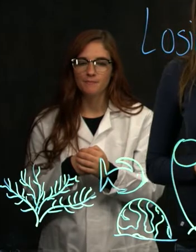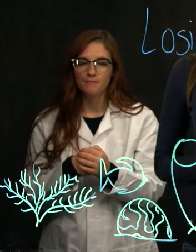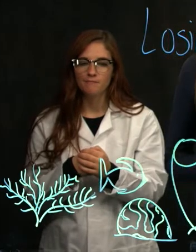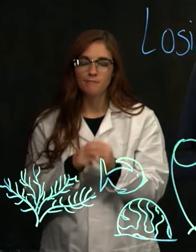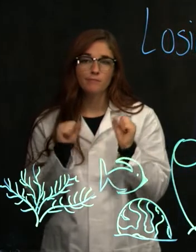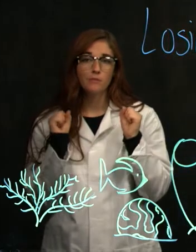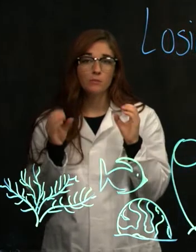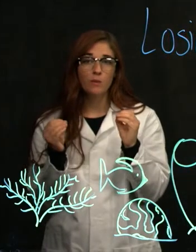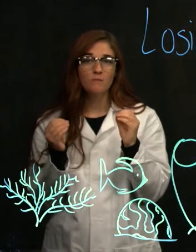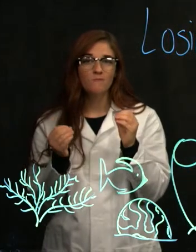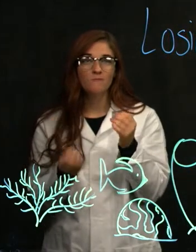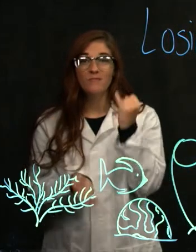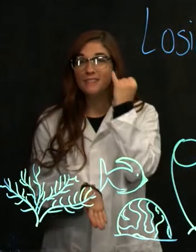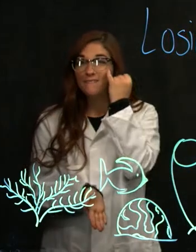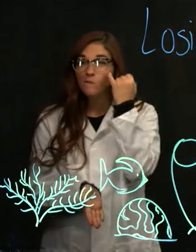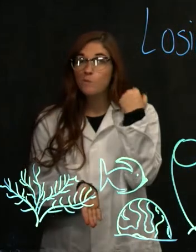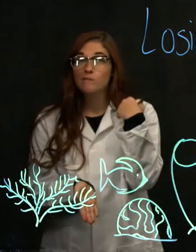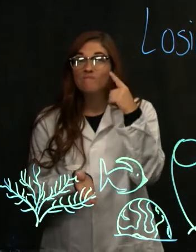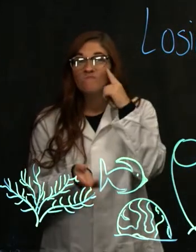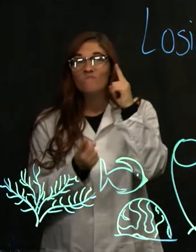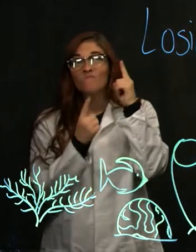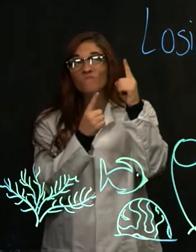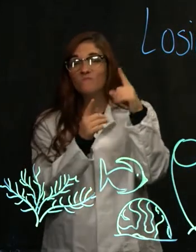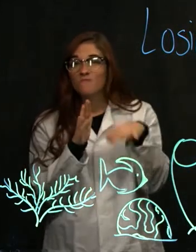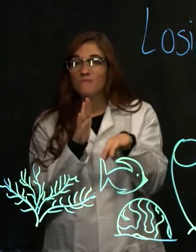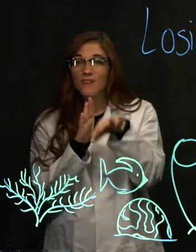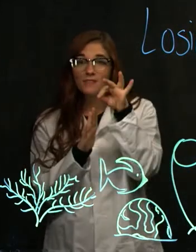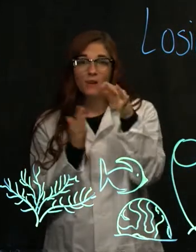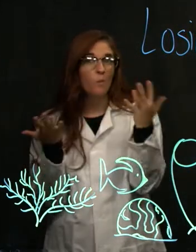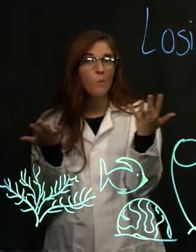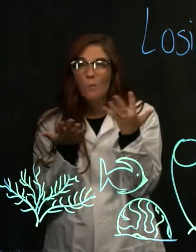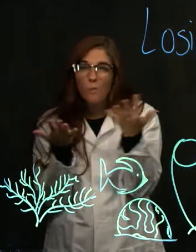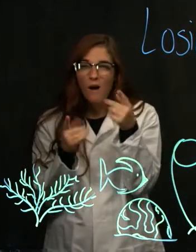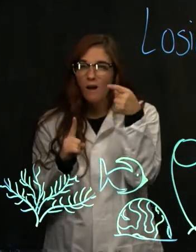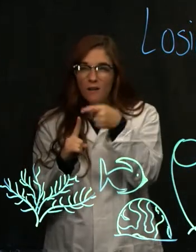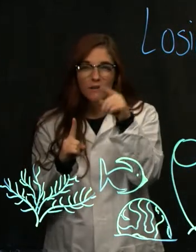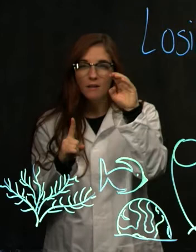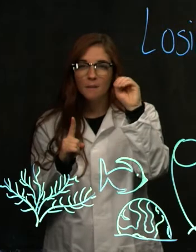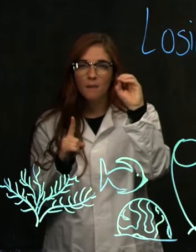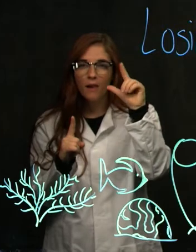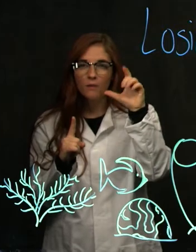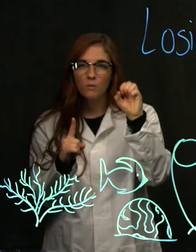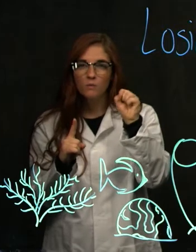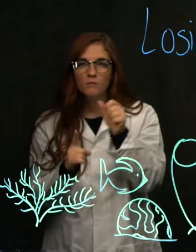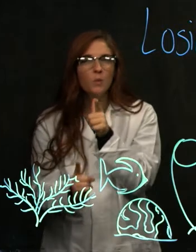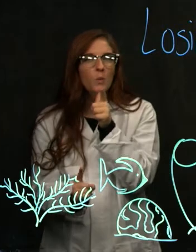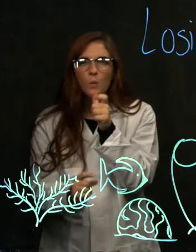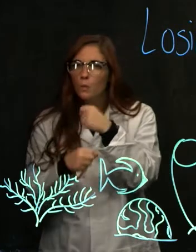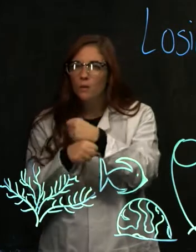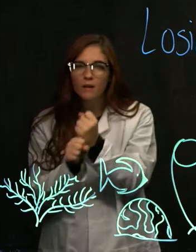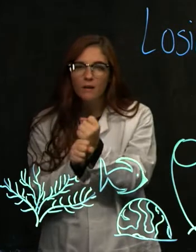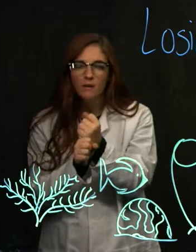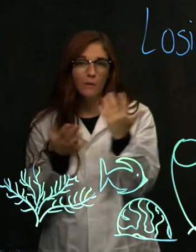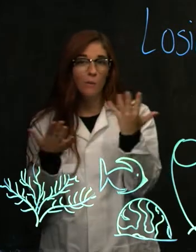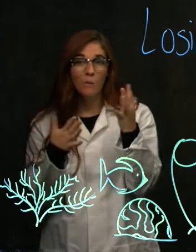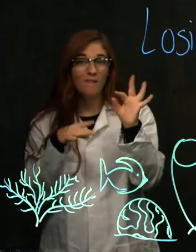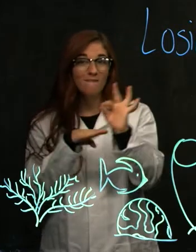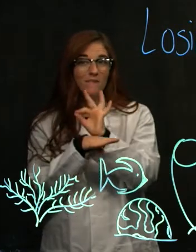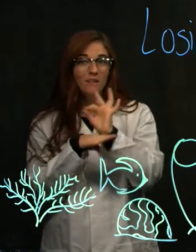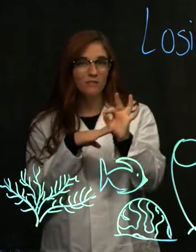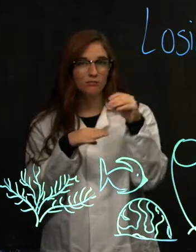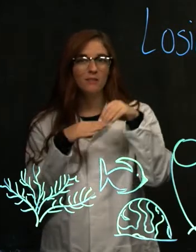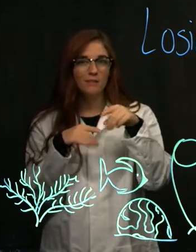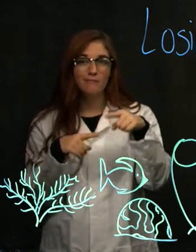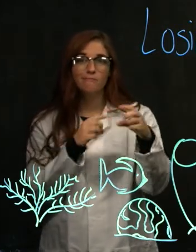So if we can find out what those molecules are, who is making them and what the function is in this war